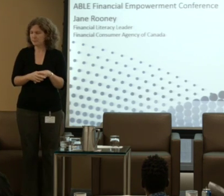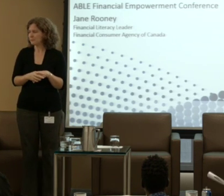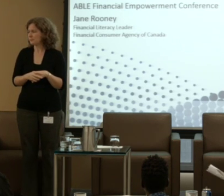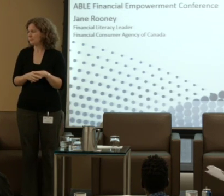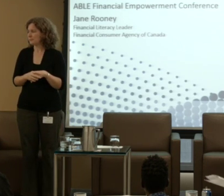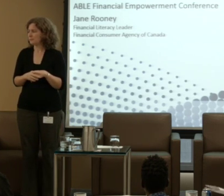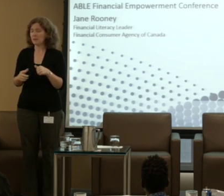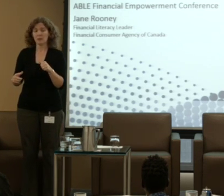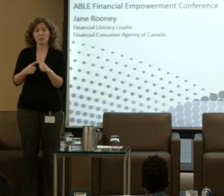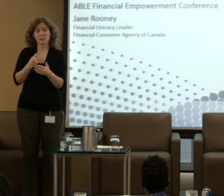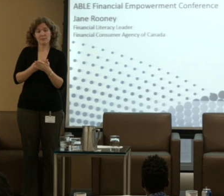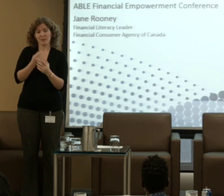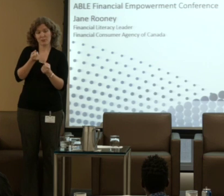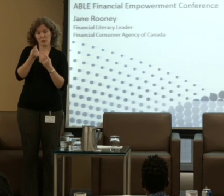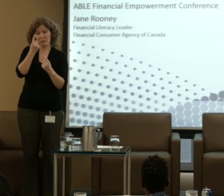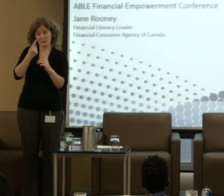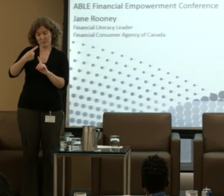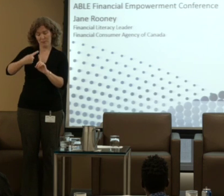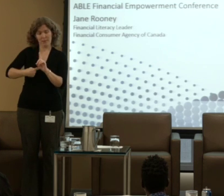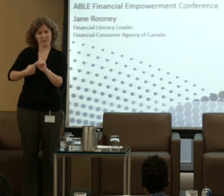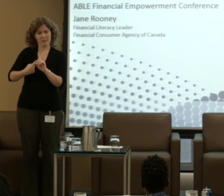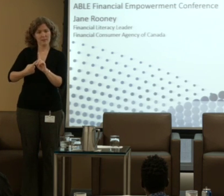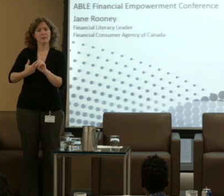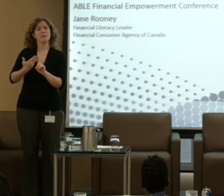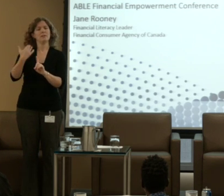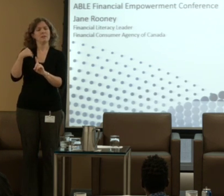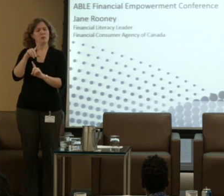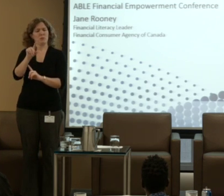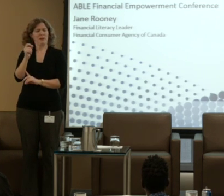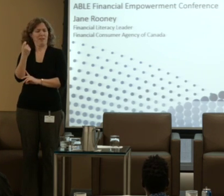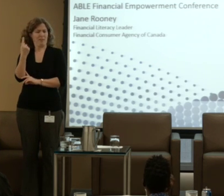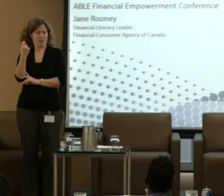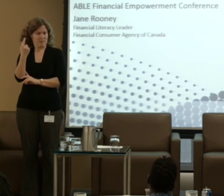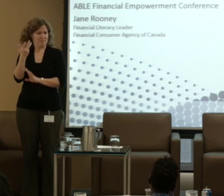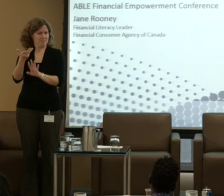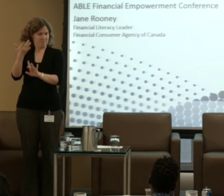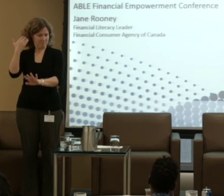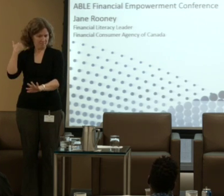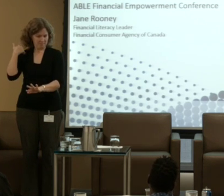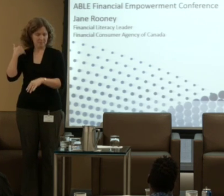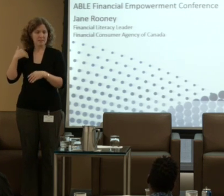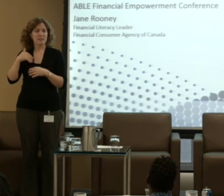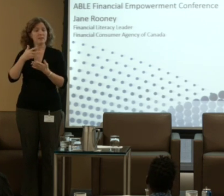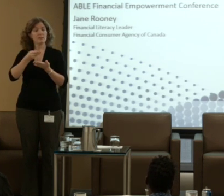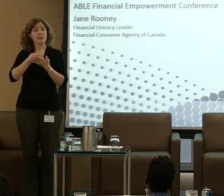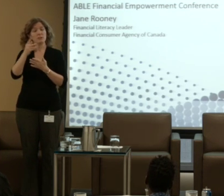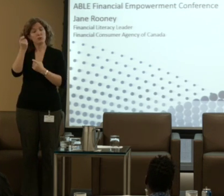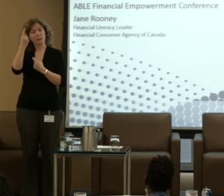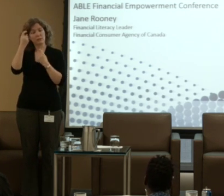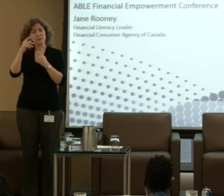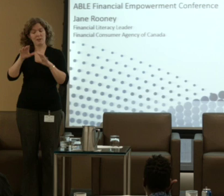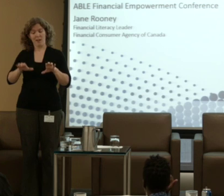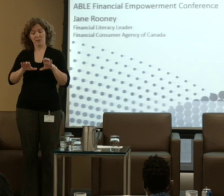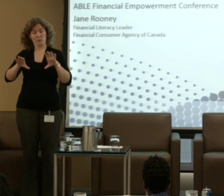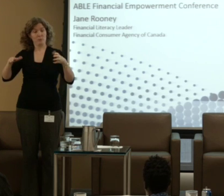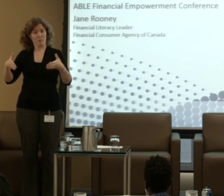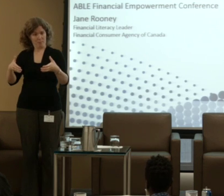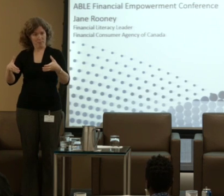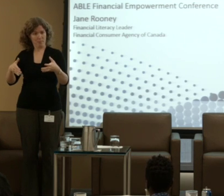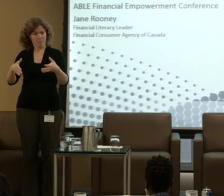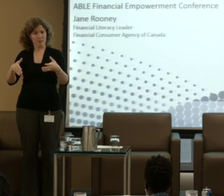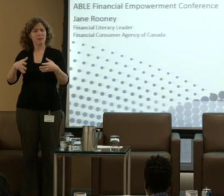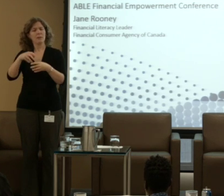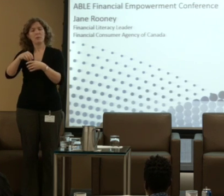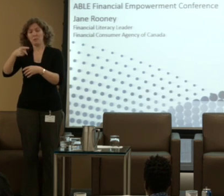first Financial Literacy Month, as Pat mentioned, was launched in 2011 with the Financial Literacy Action Group. That